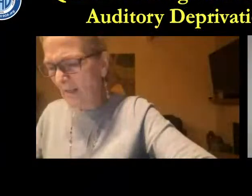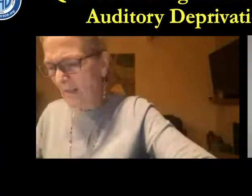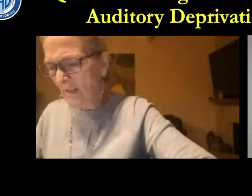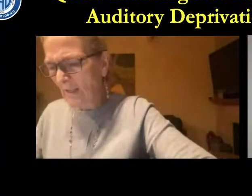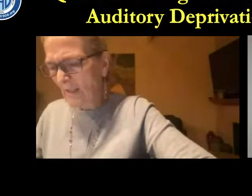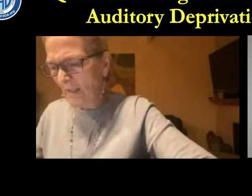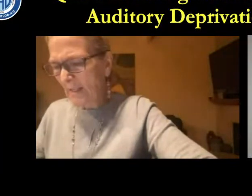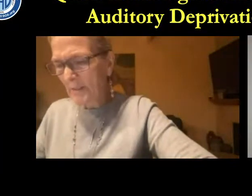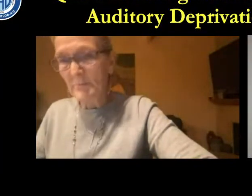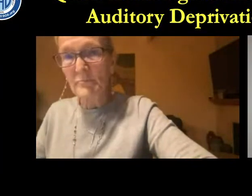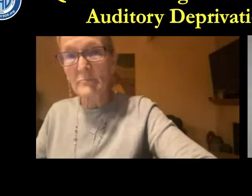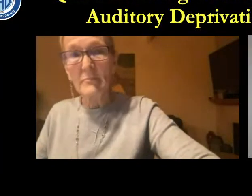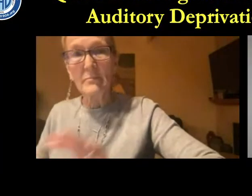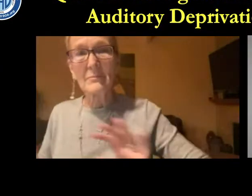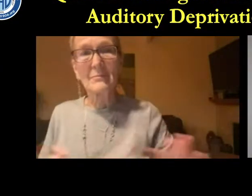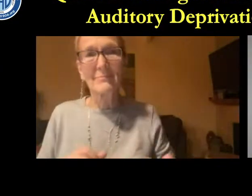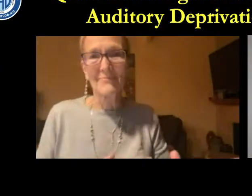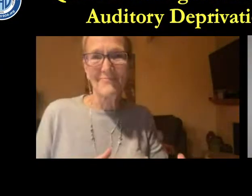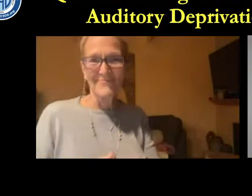let's go for